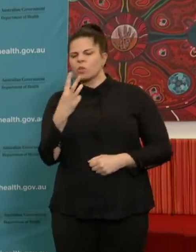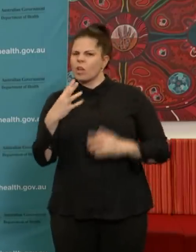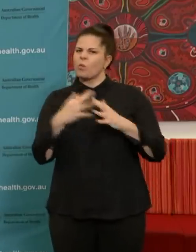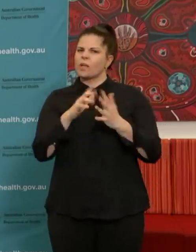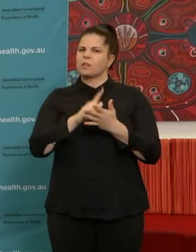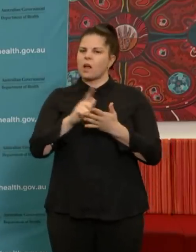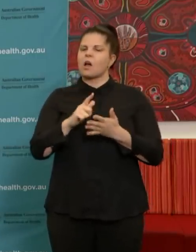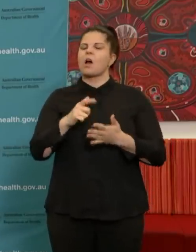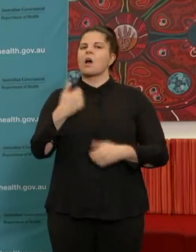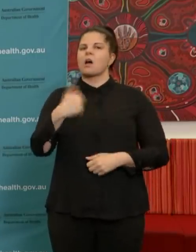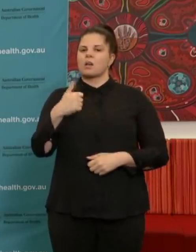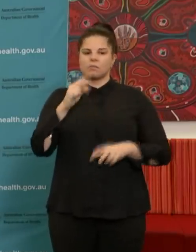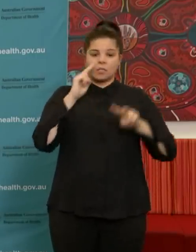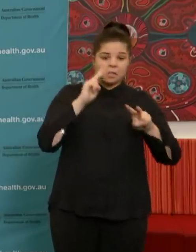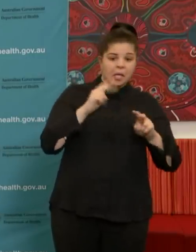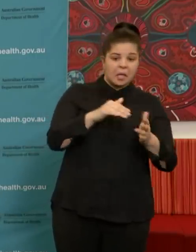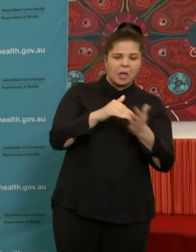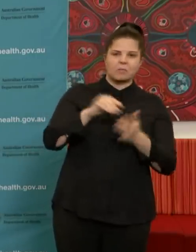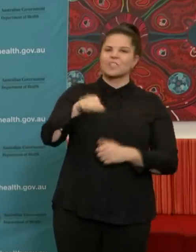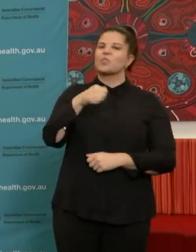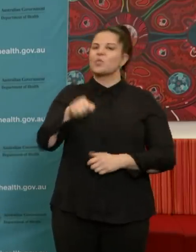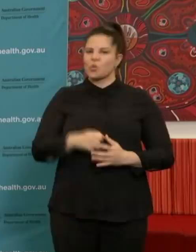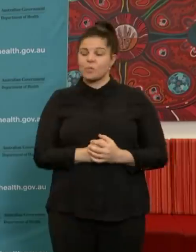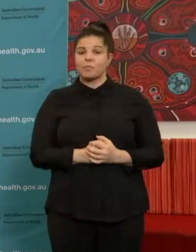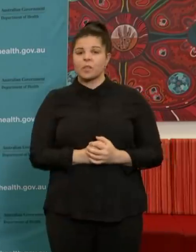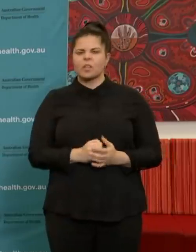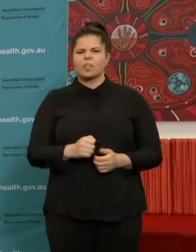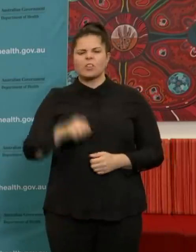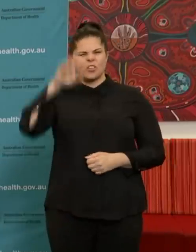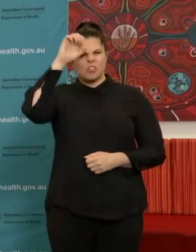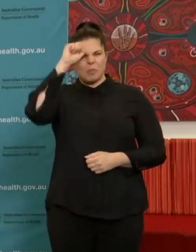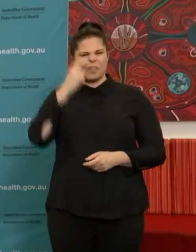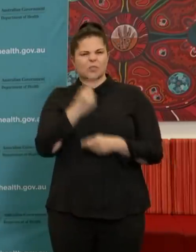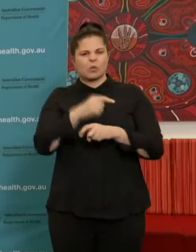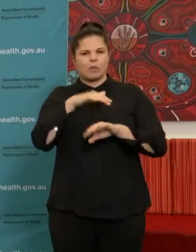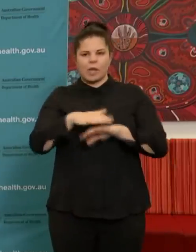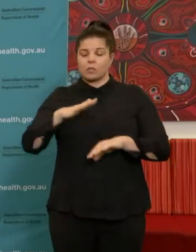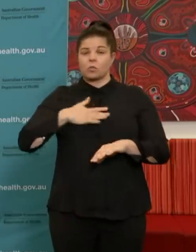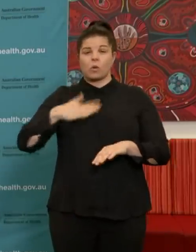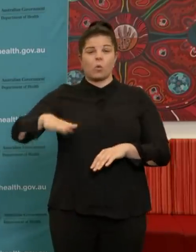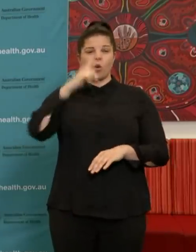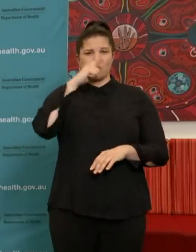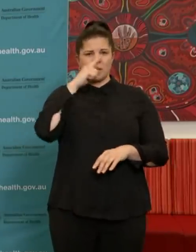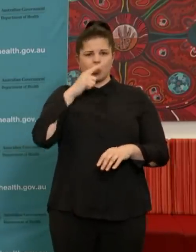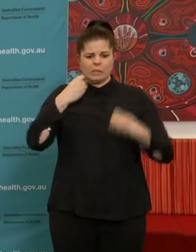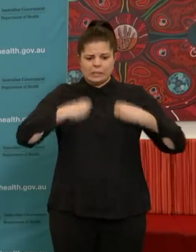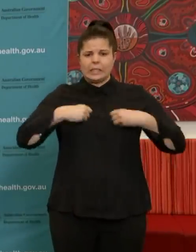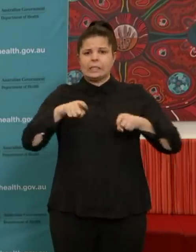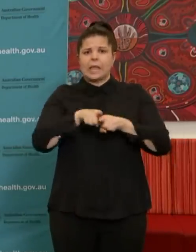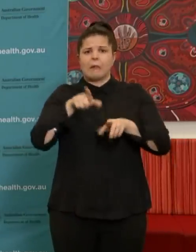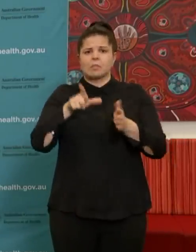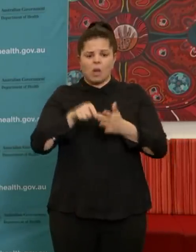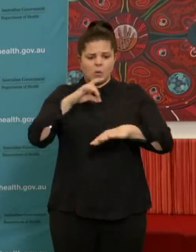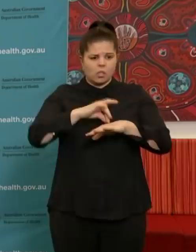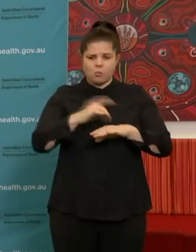we're tracking quite well that that flattening of the curve we've talked about for some time now appears to be happening, but I really would caution